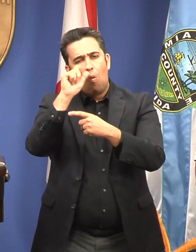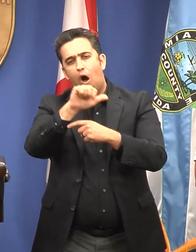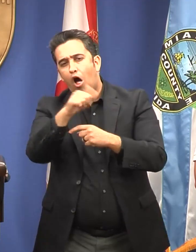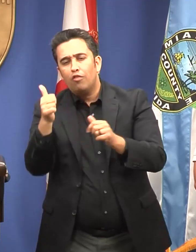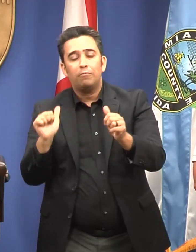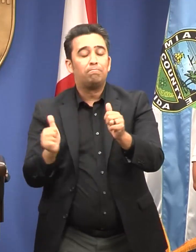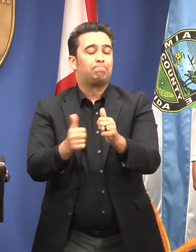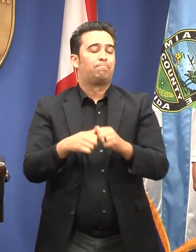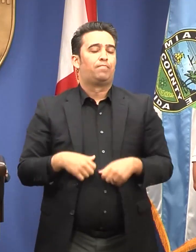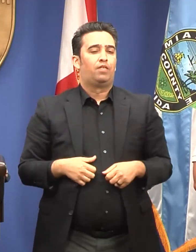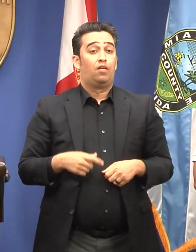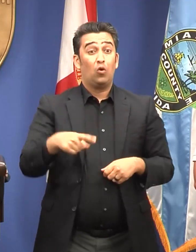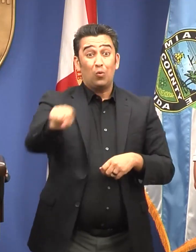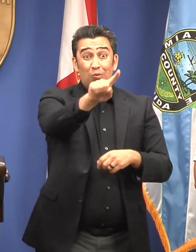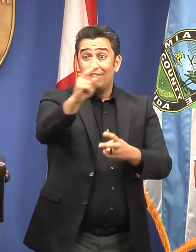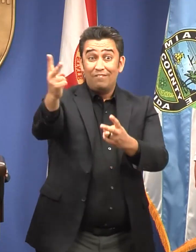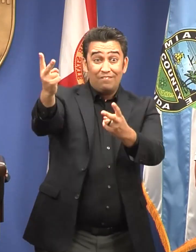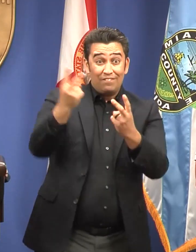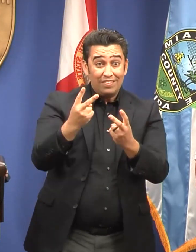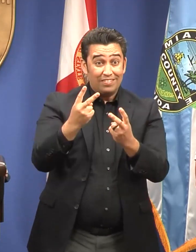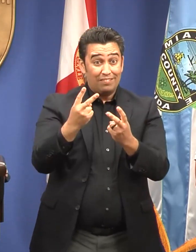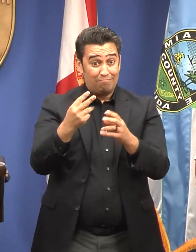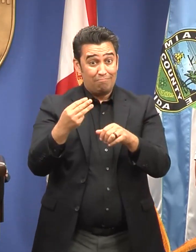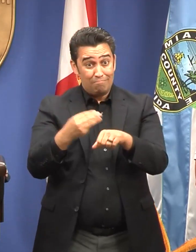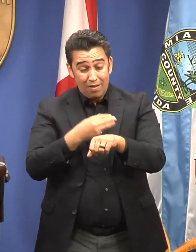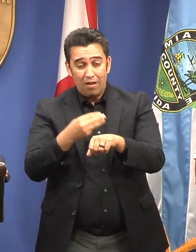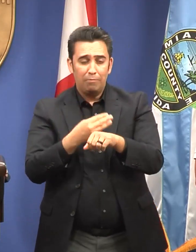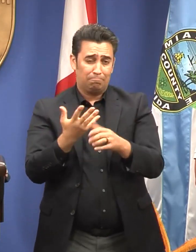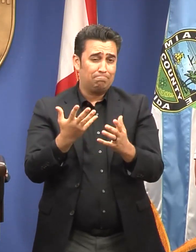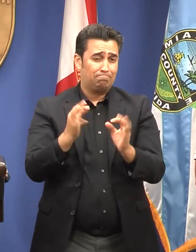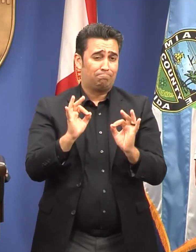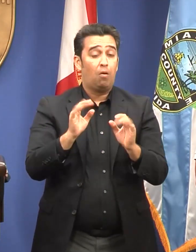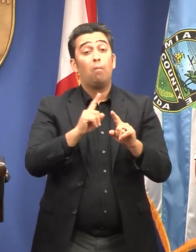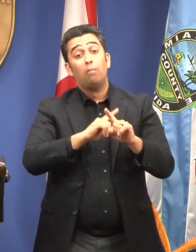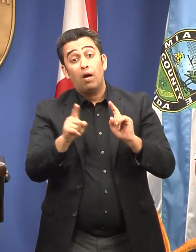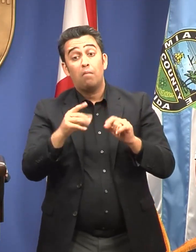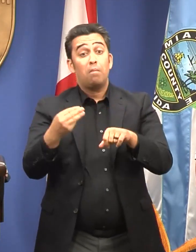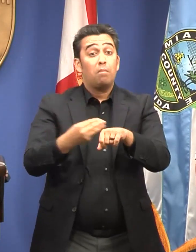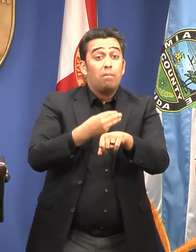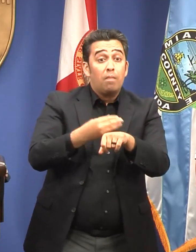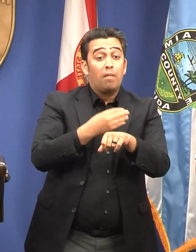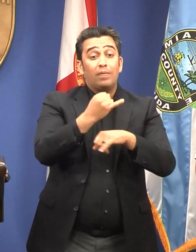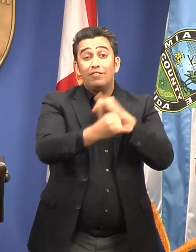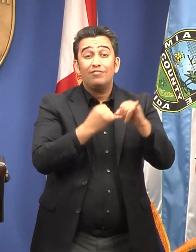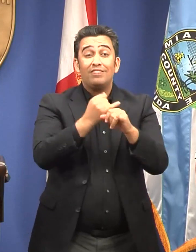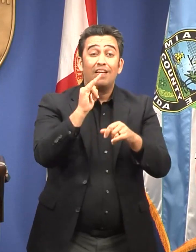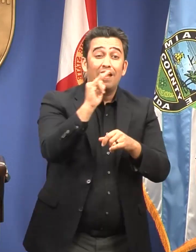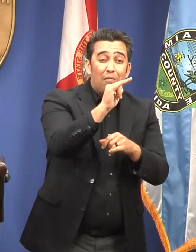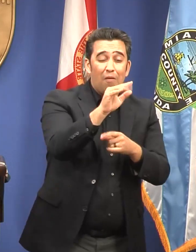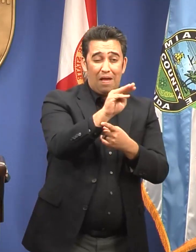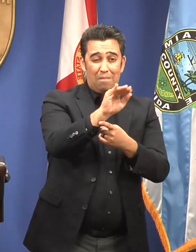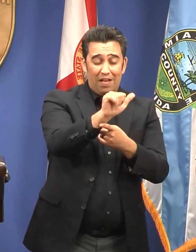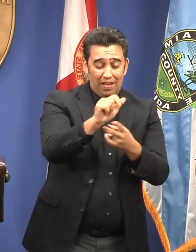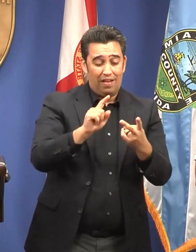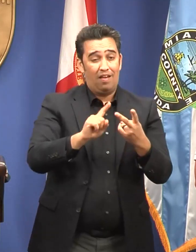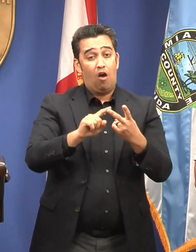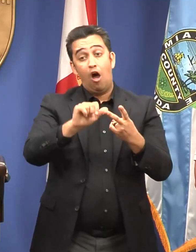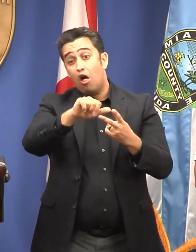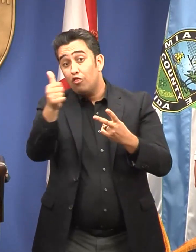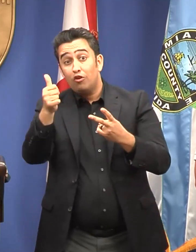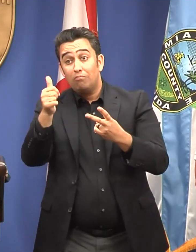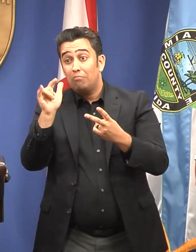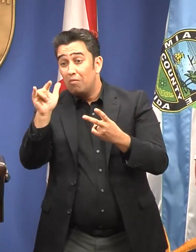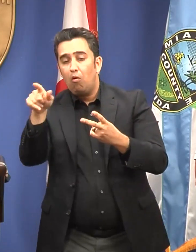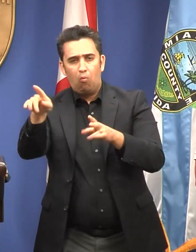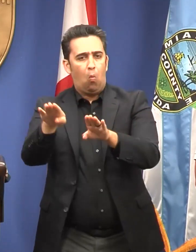our visitors across the county and those traveling, Miami International Airport and our county's general aviation airports remain open,